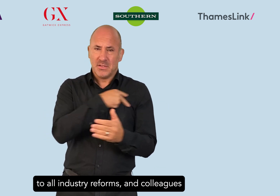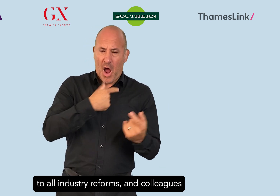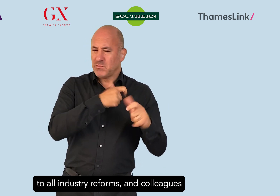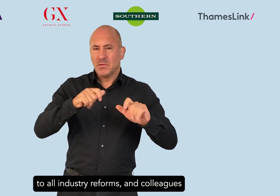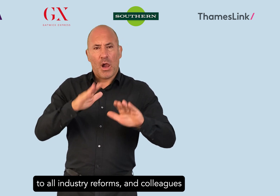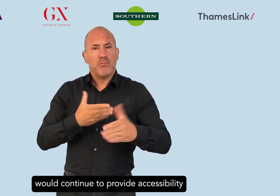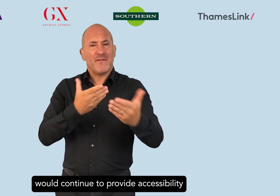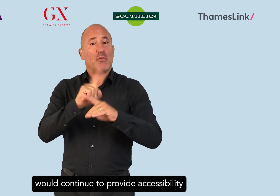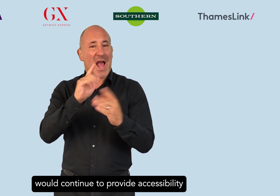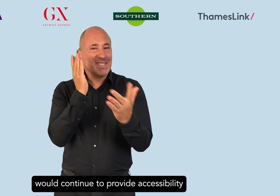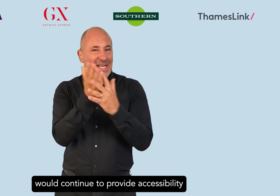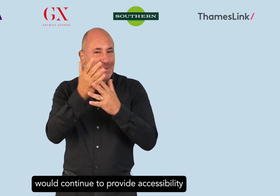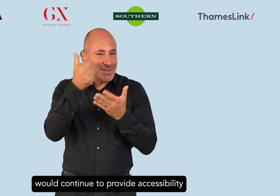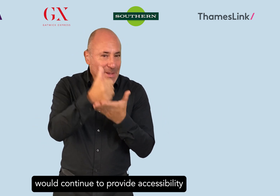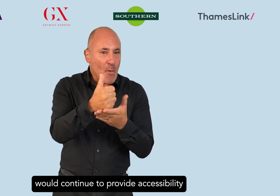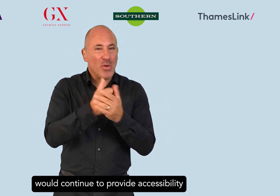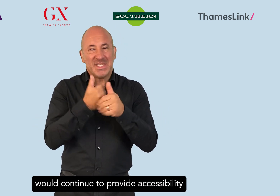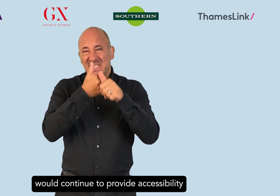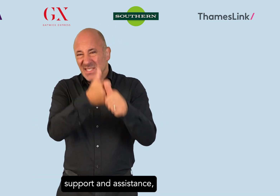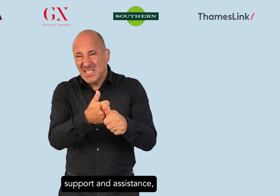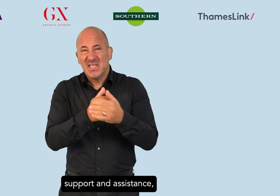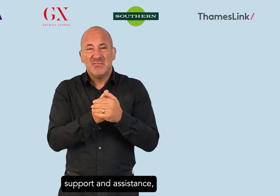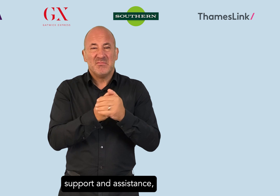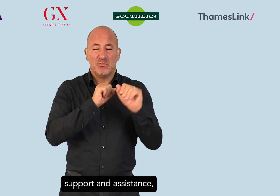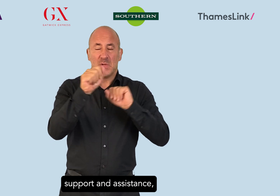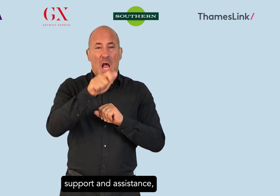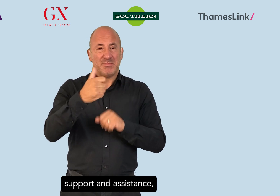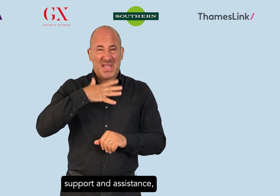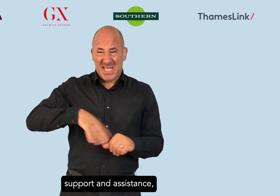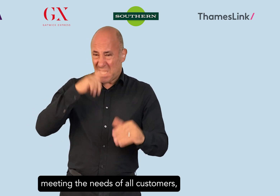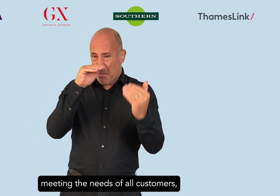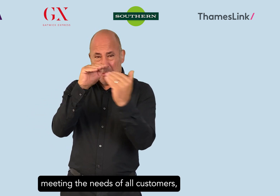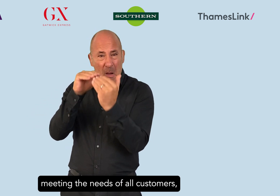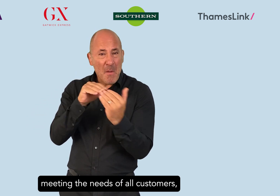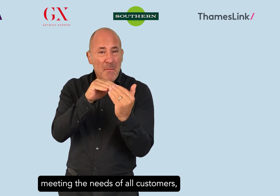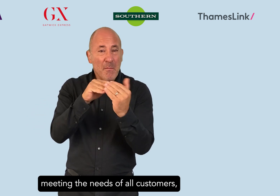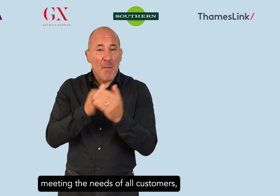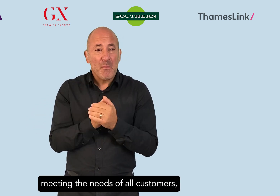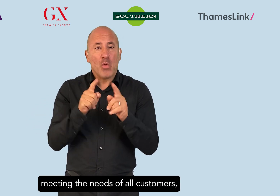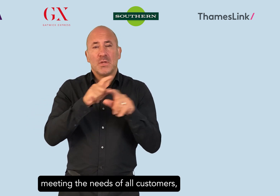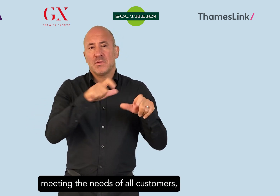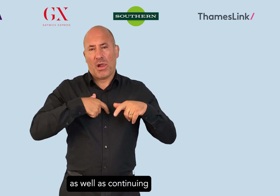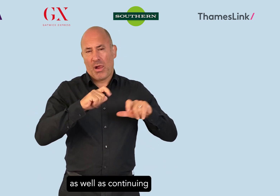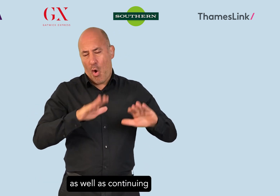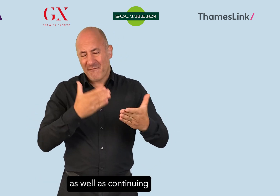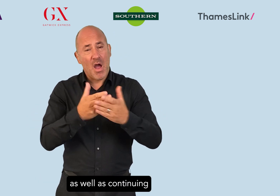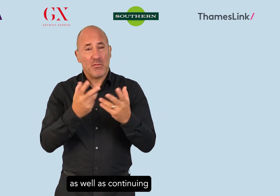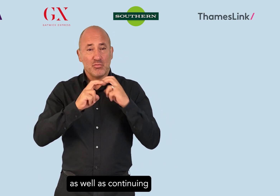and colleagues would continue to provide accessibility support and assistance, meeting the needs of all customers, as well as continuing